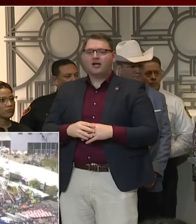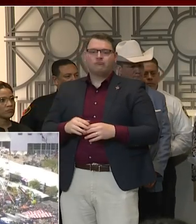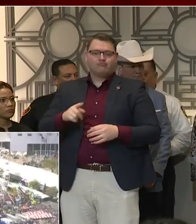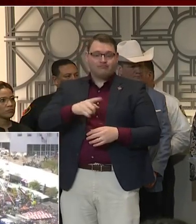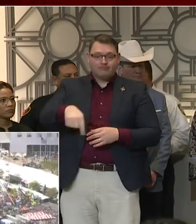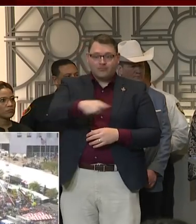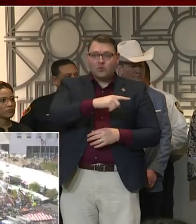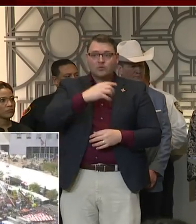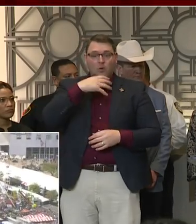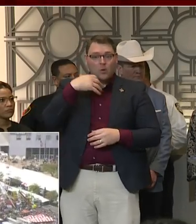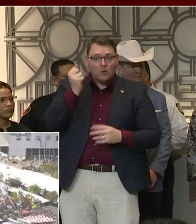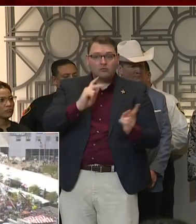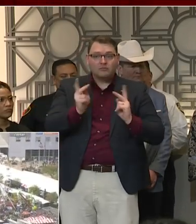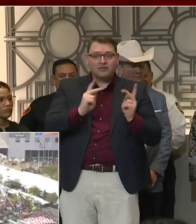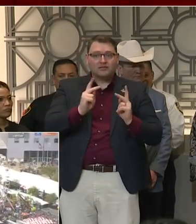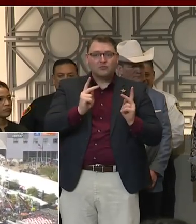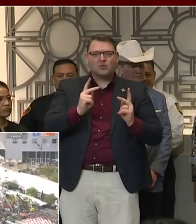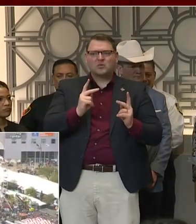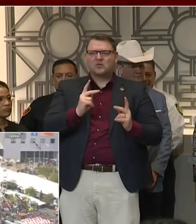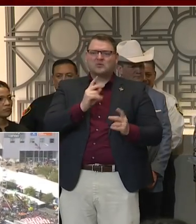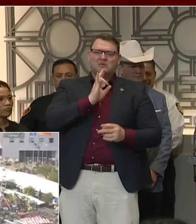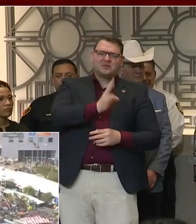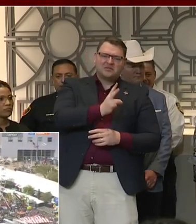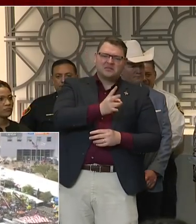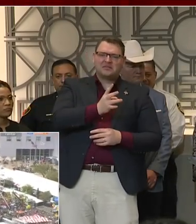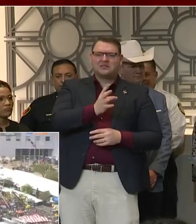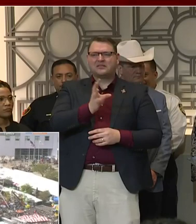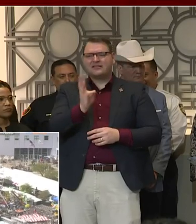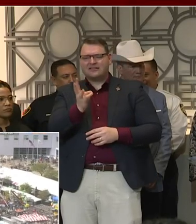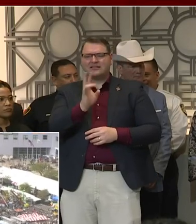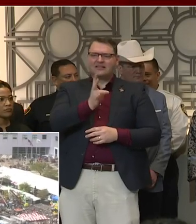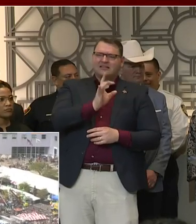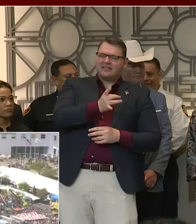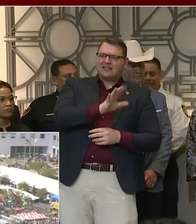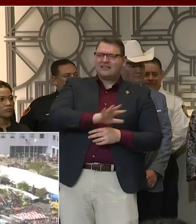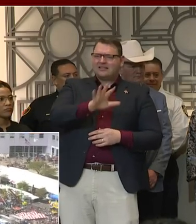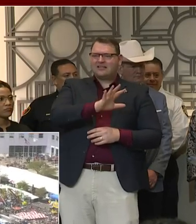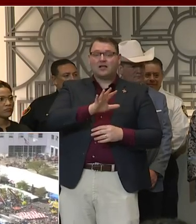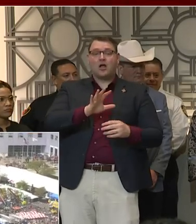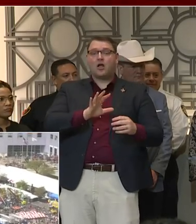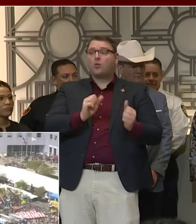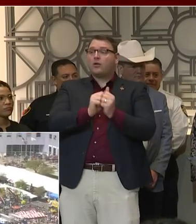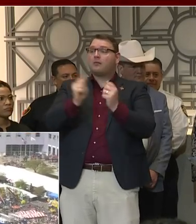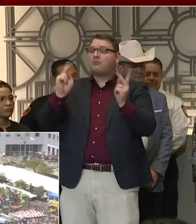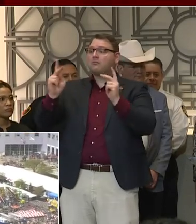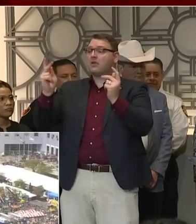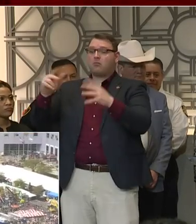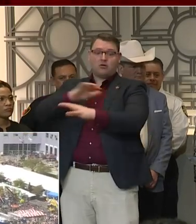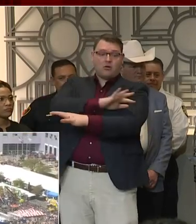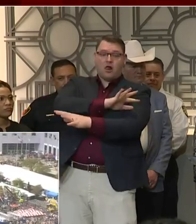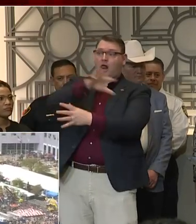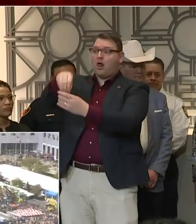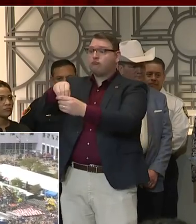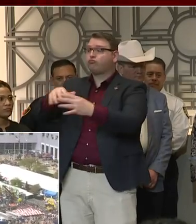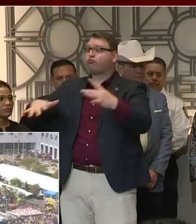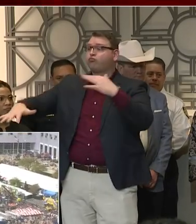we continue to say. But again, I do want to emphasize, this is not a time for people to panic,